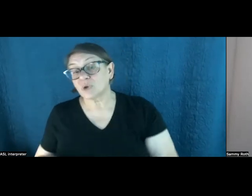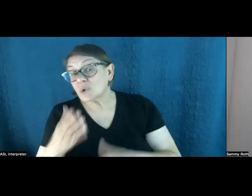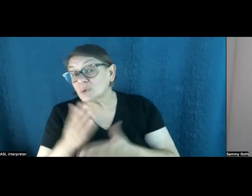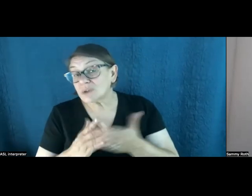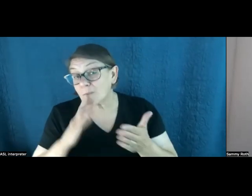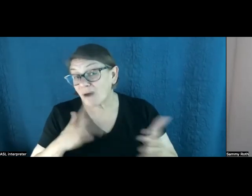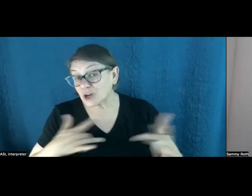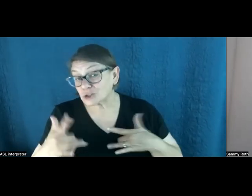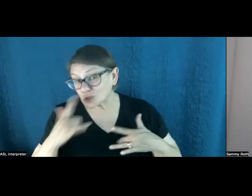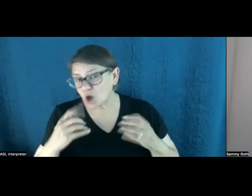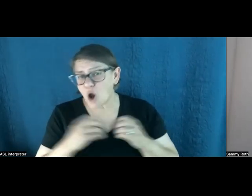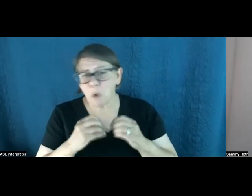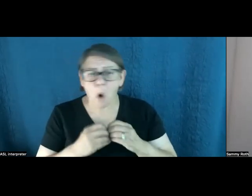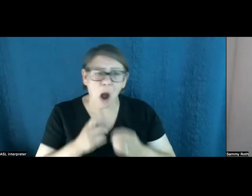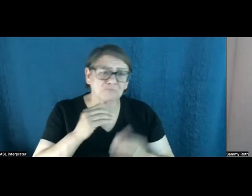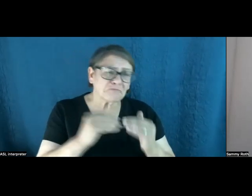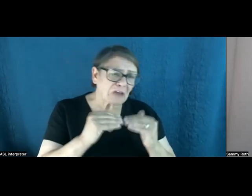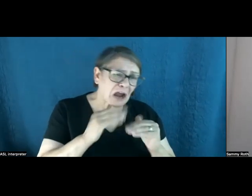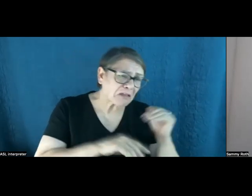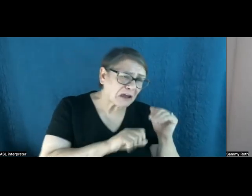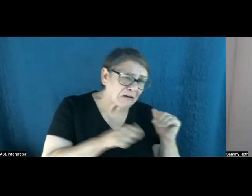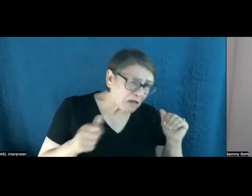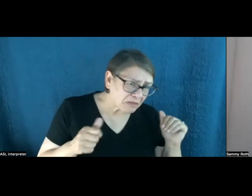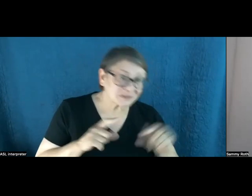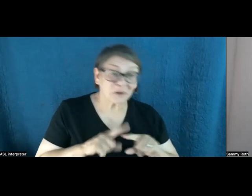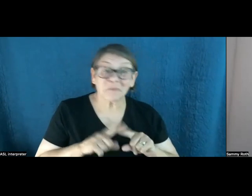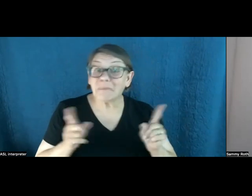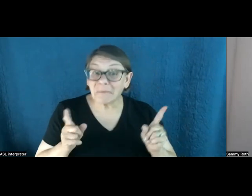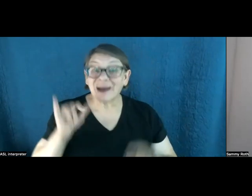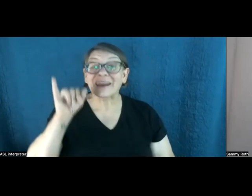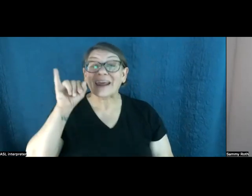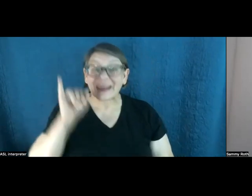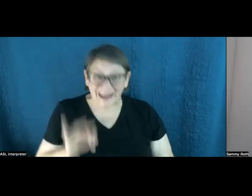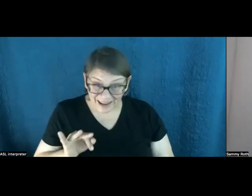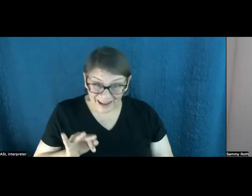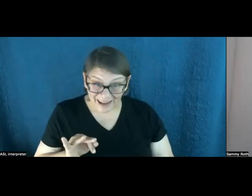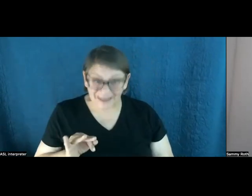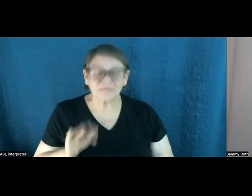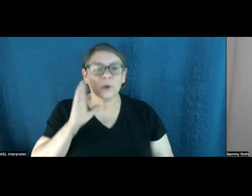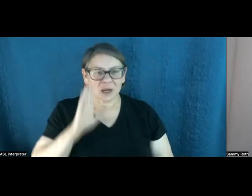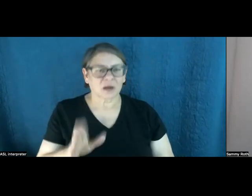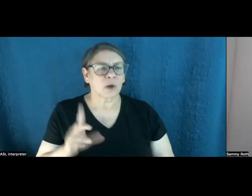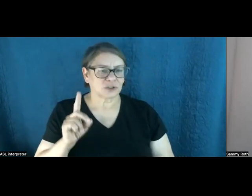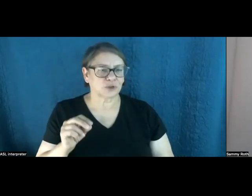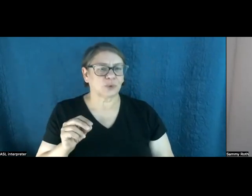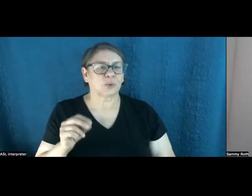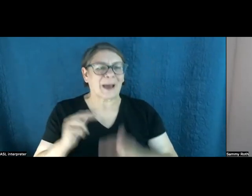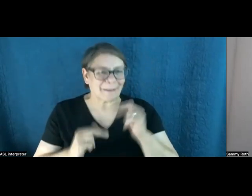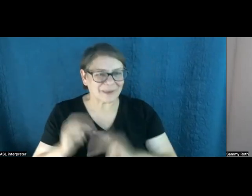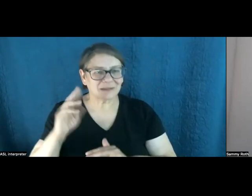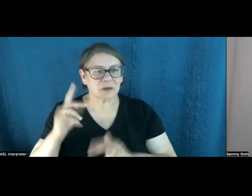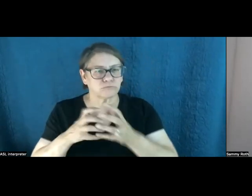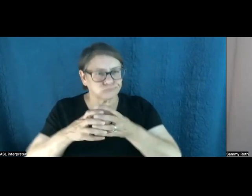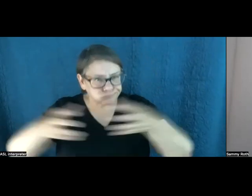legitimate than others, but the reality is if we're going to do this extremely unprecedented build out of this massive